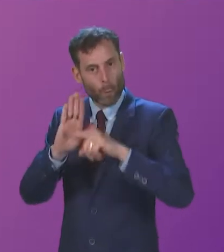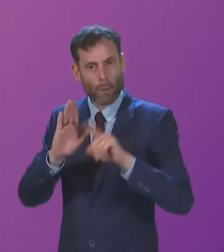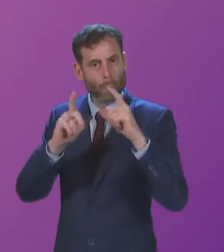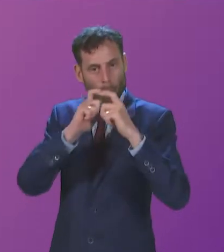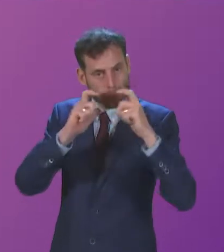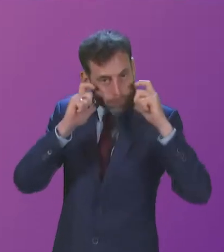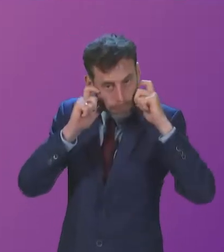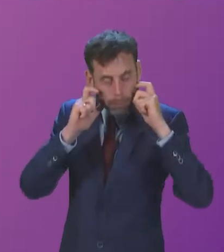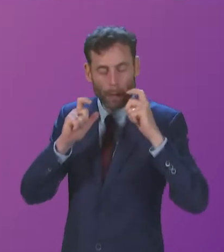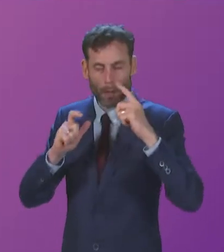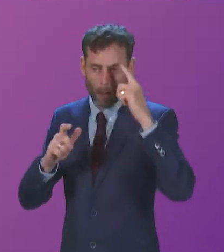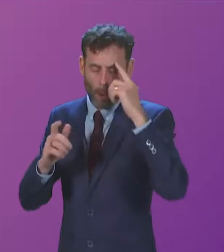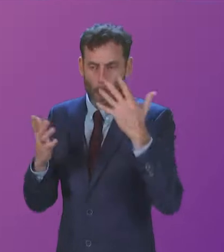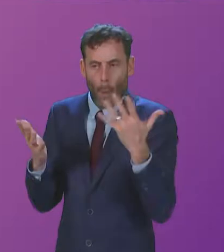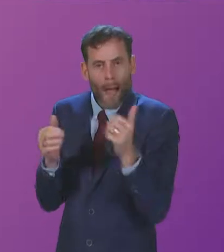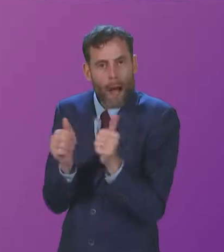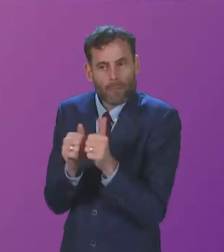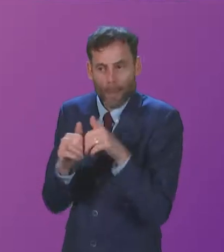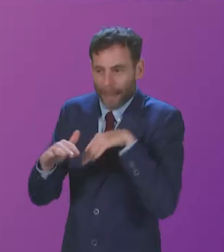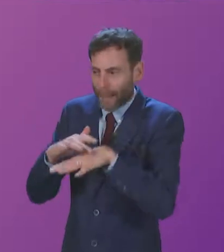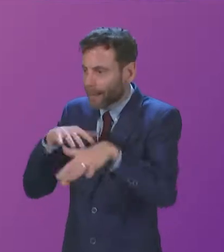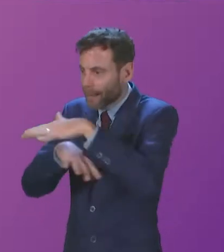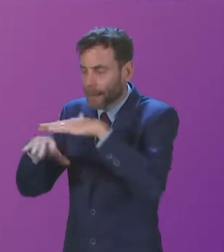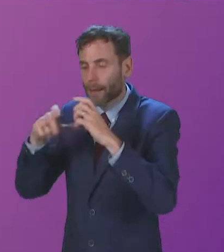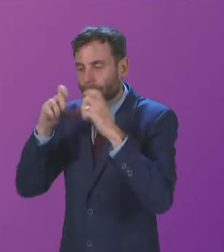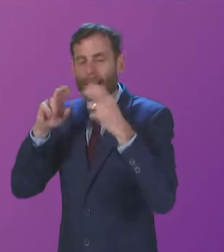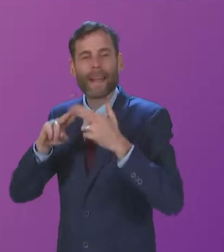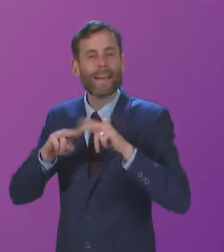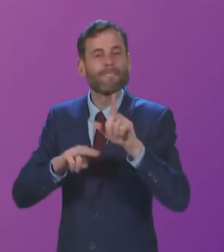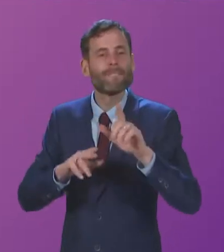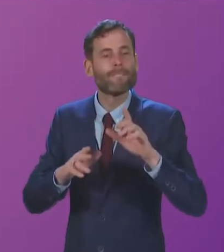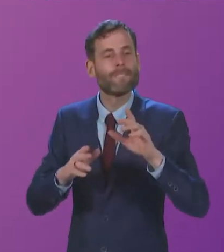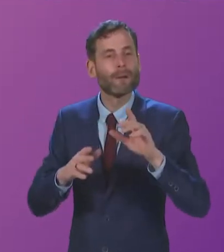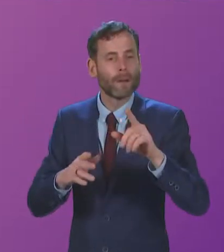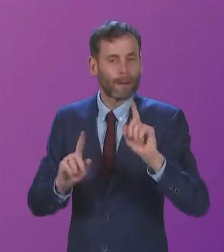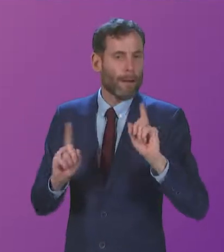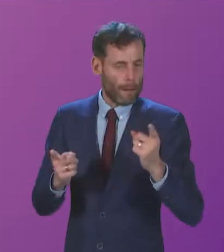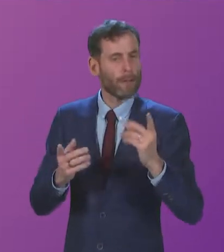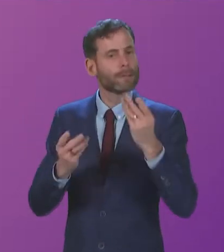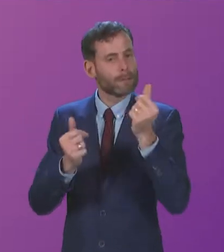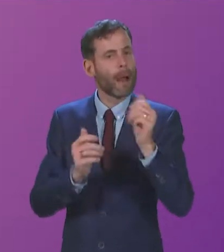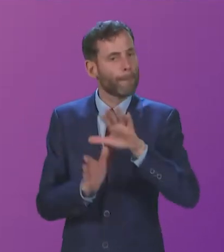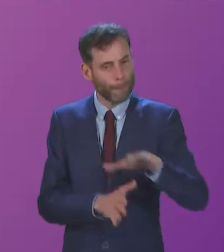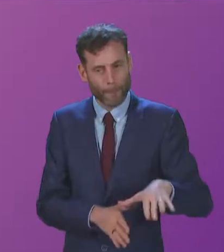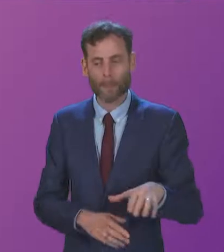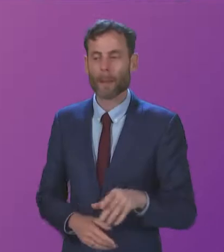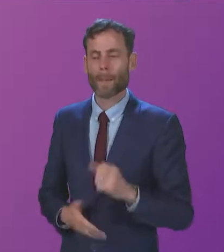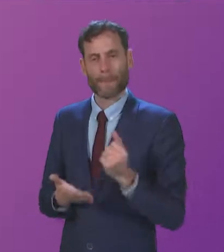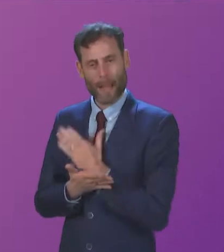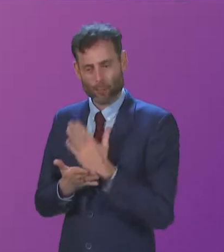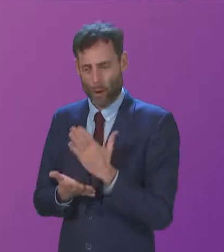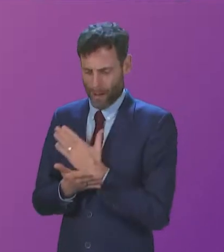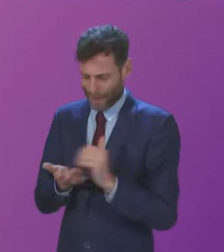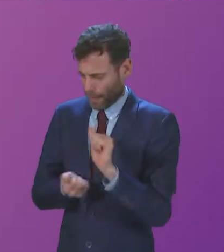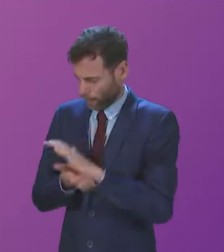face coverings in appropriate settings unless you're exempt. Test yourself regularly. Practice good hygiene. And all of these measures